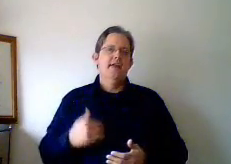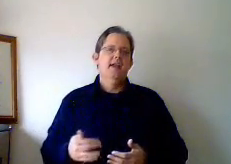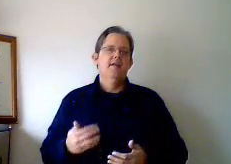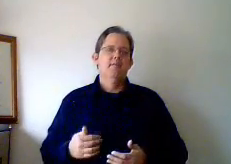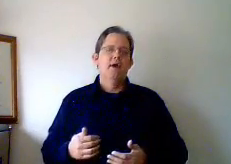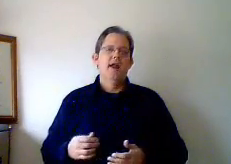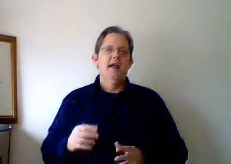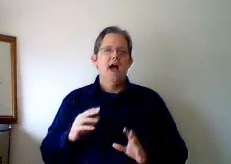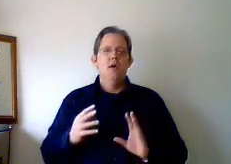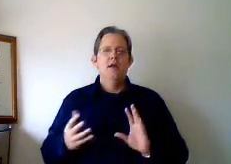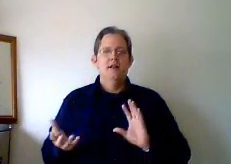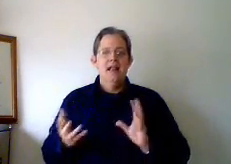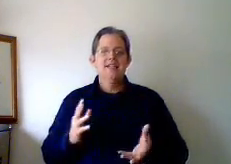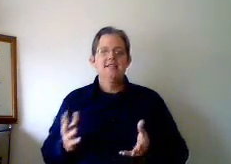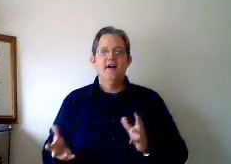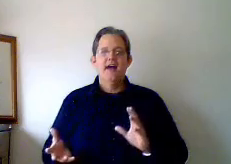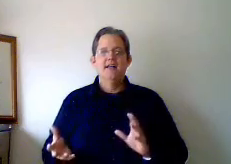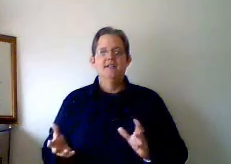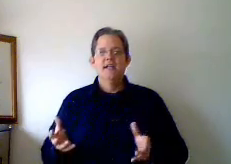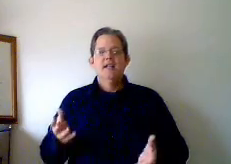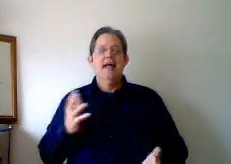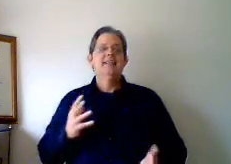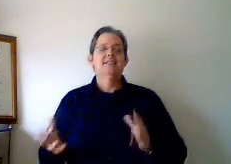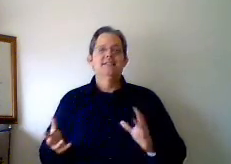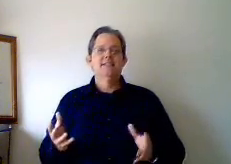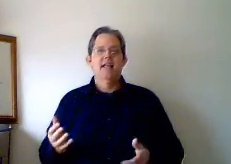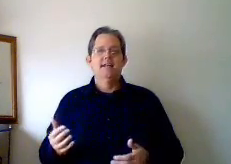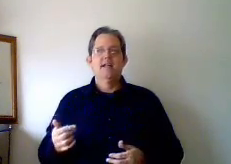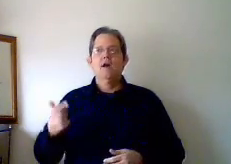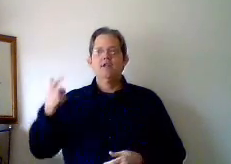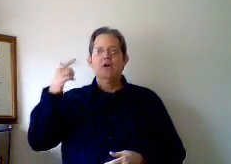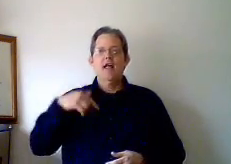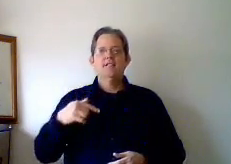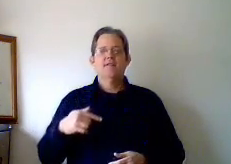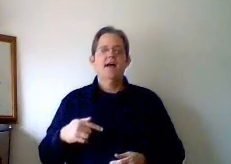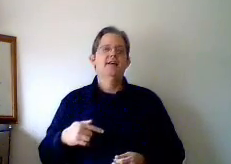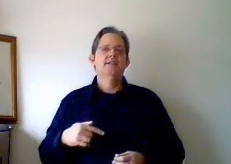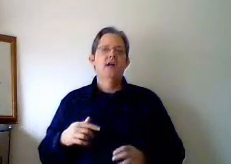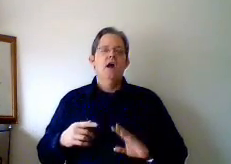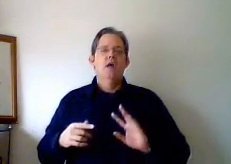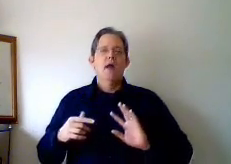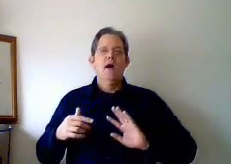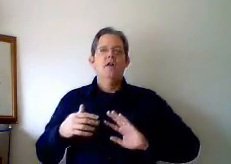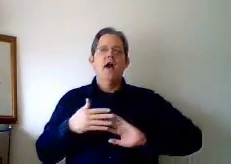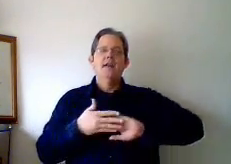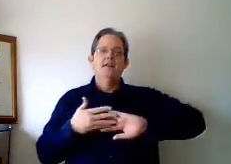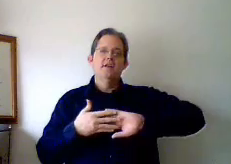thinking of the brain and how it classifies likes and dislikes. It also classifies around identity